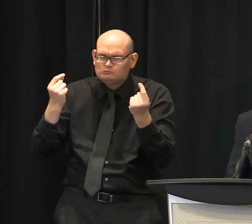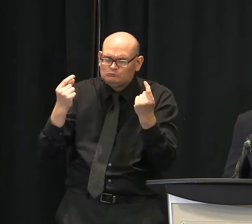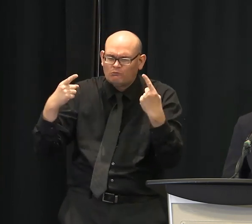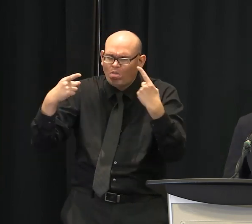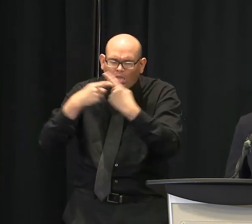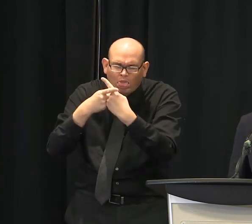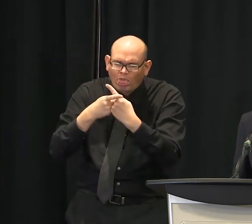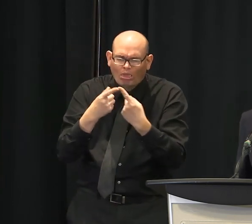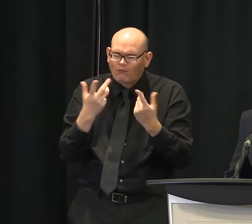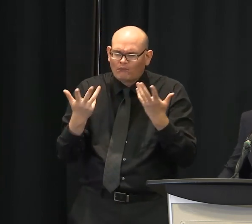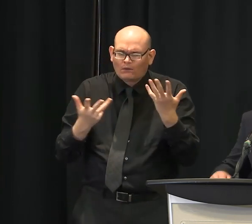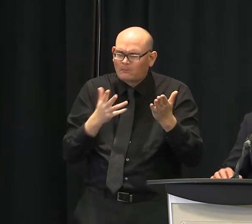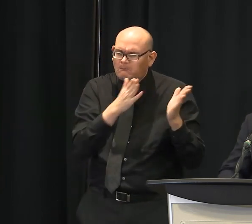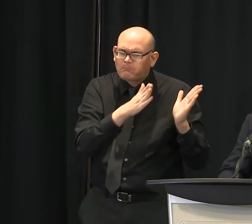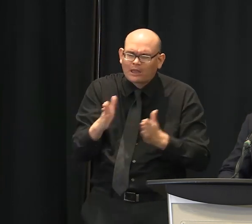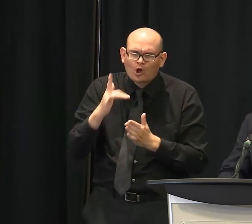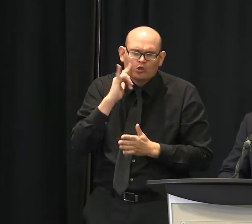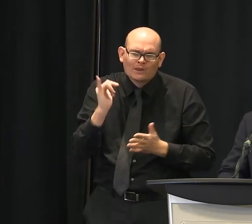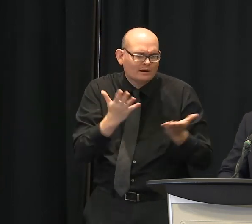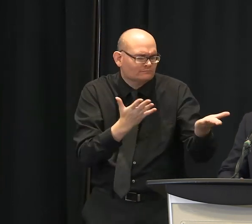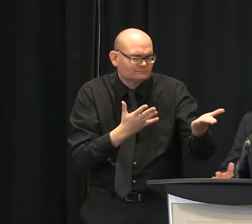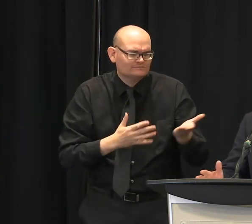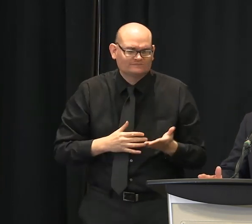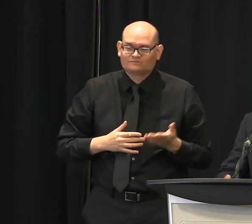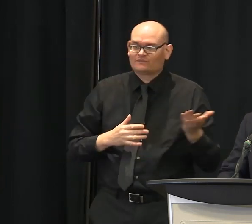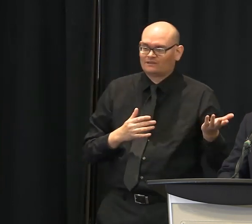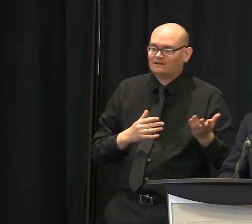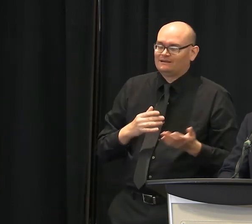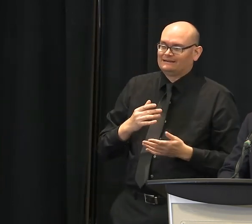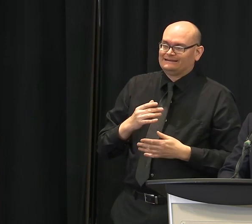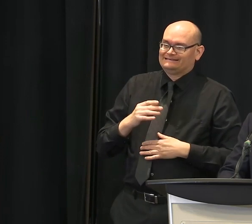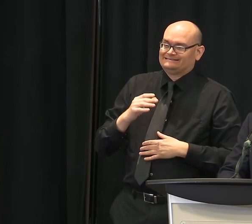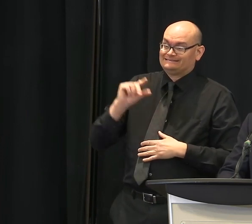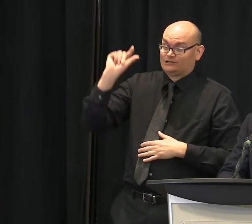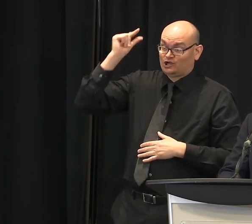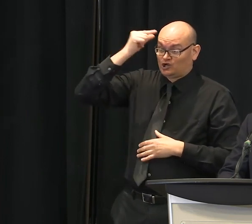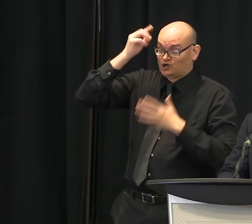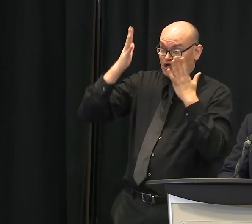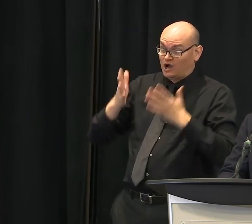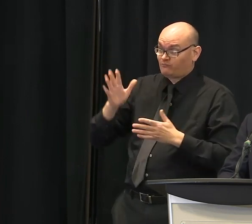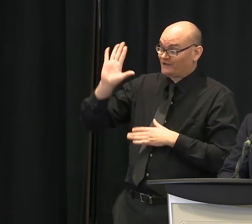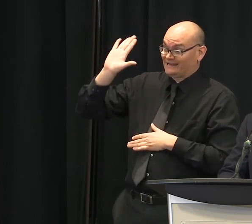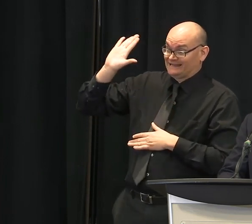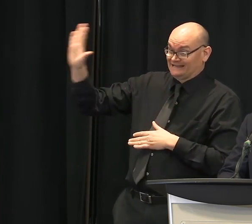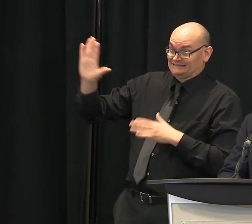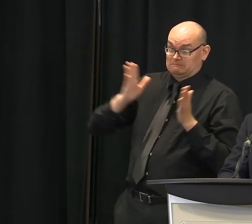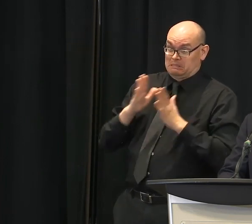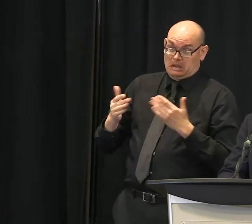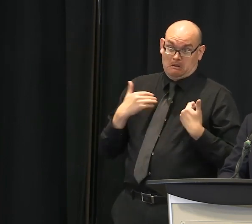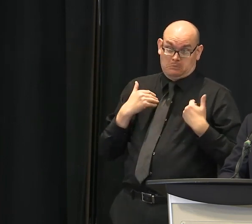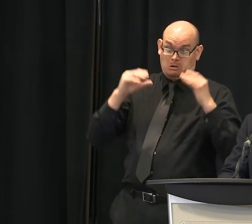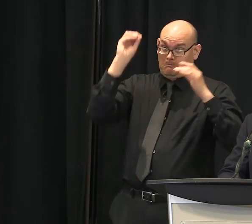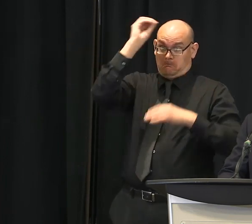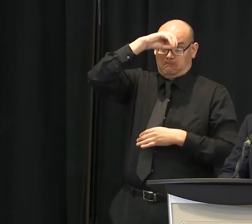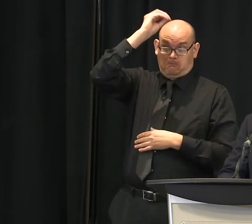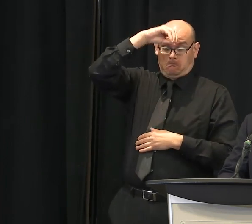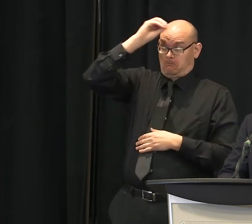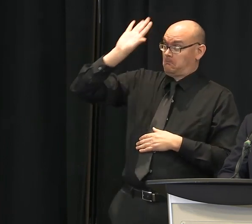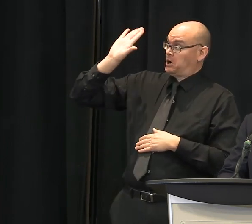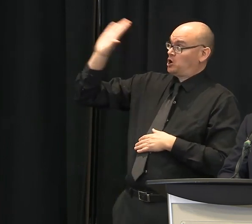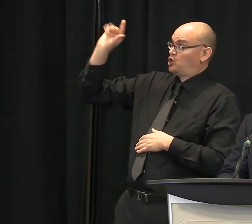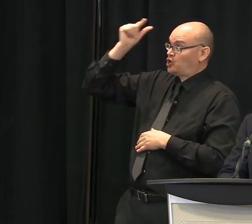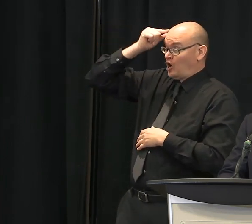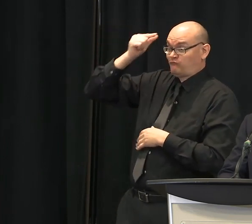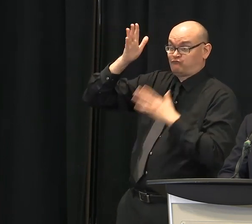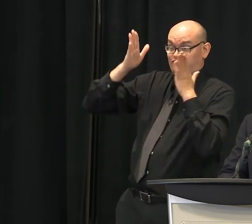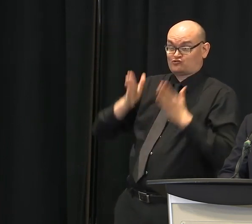I would say I don't know what the governor's timing is, but clearly he's been very deliberative and careful and cautious. I think